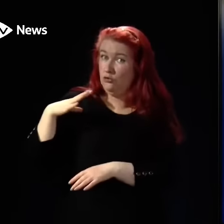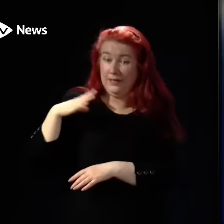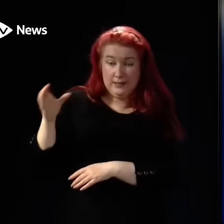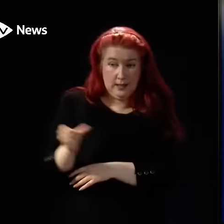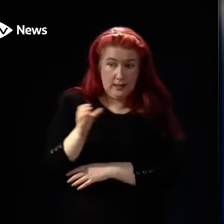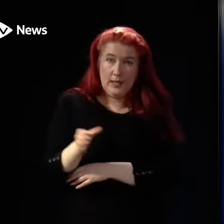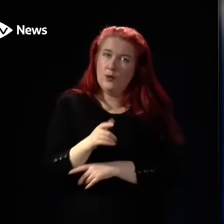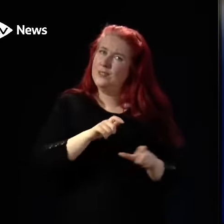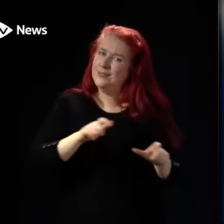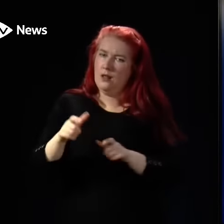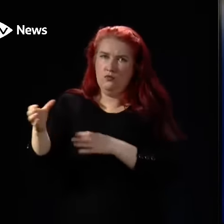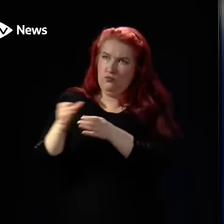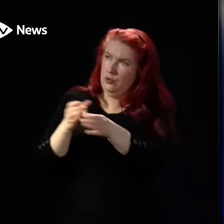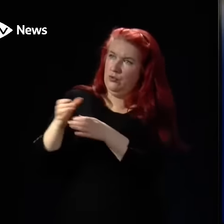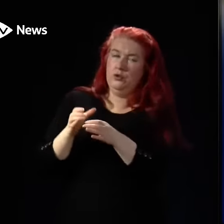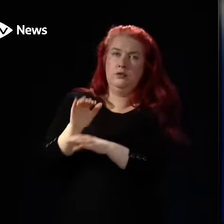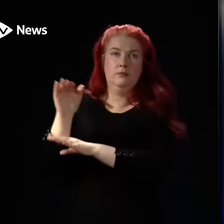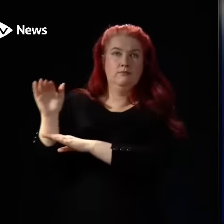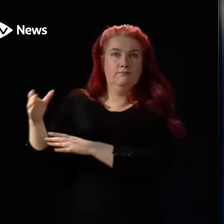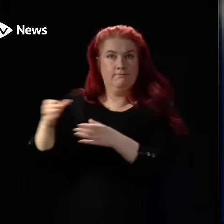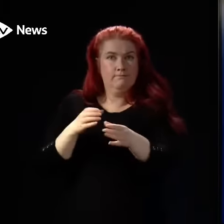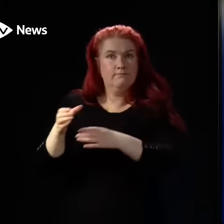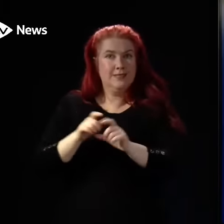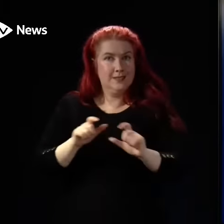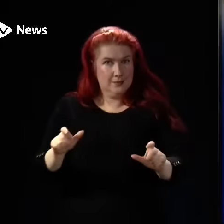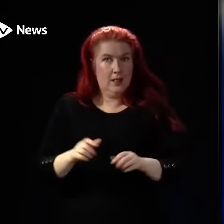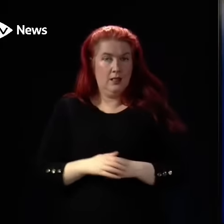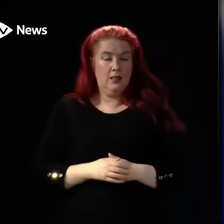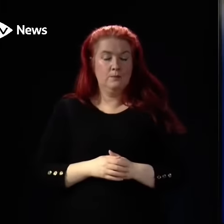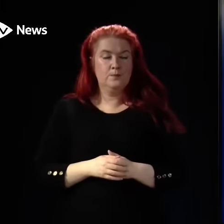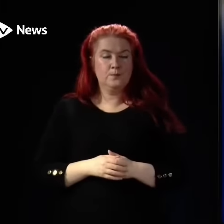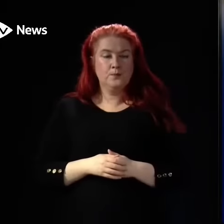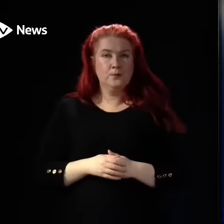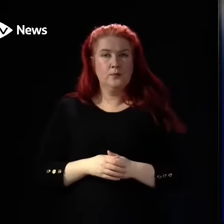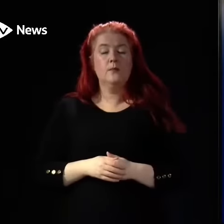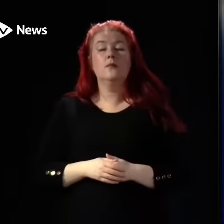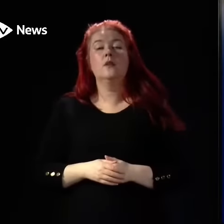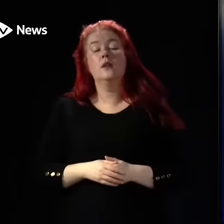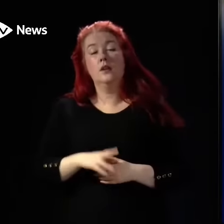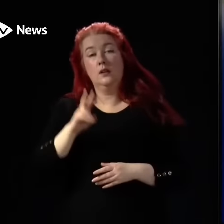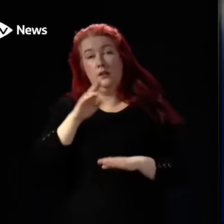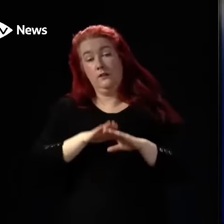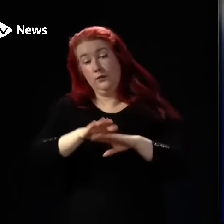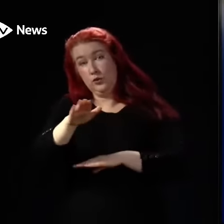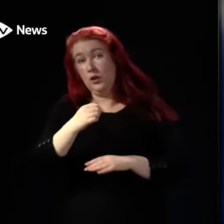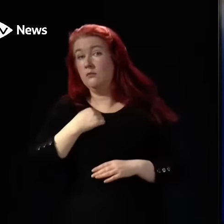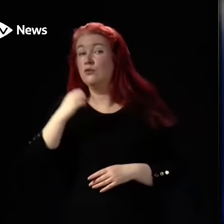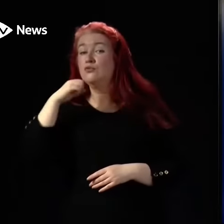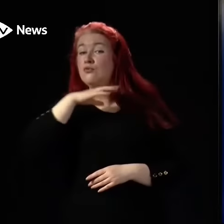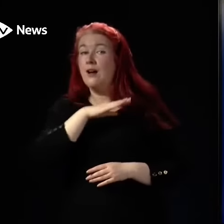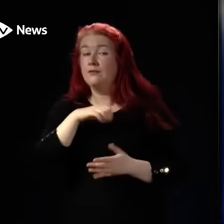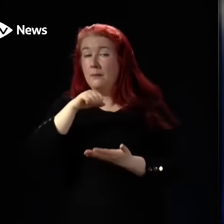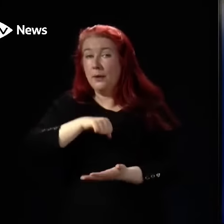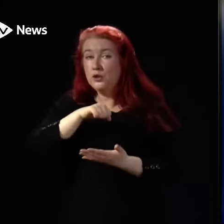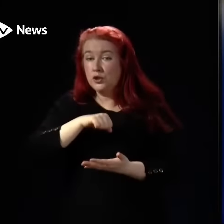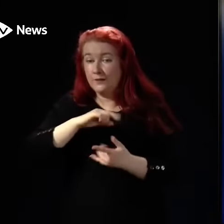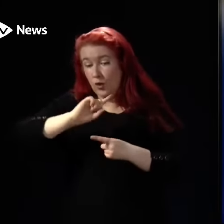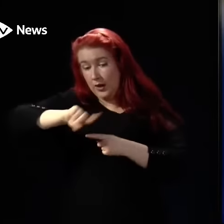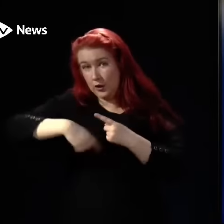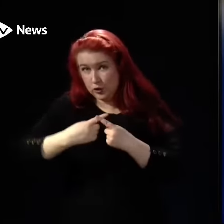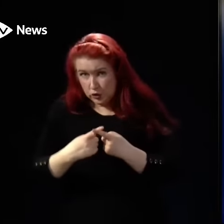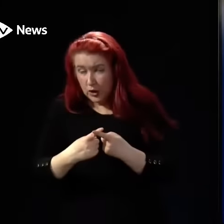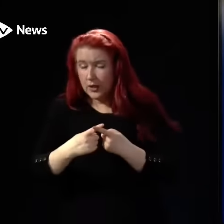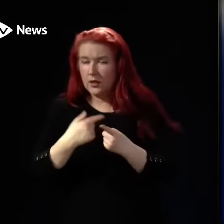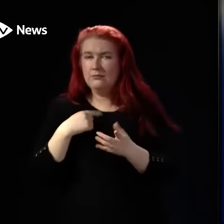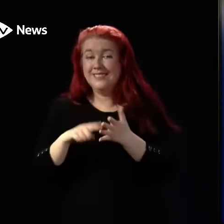recruitment is ongoing. In addition, looking slightly further ahead, our draft budget for next year and the tax proposals